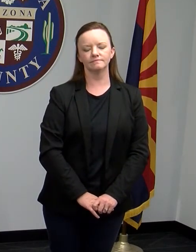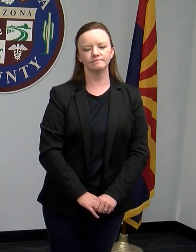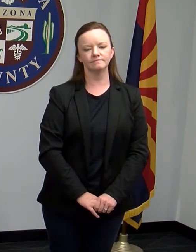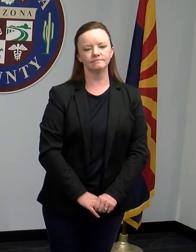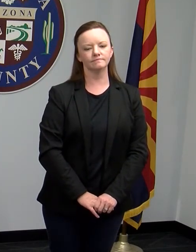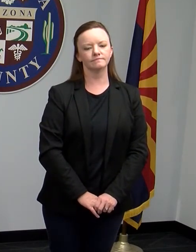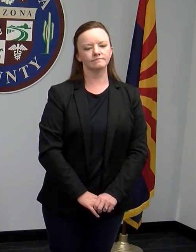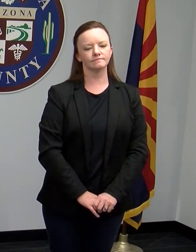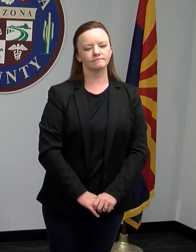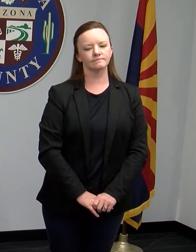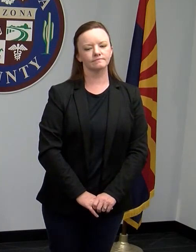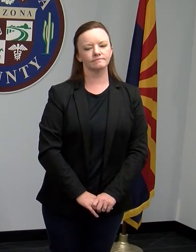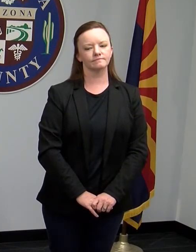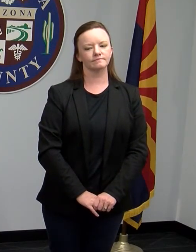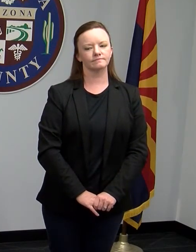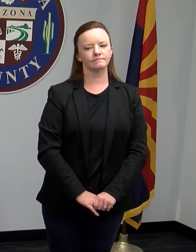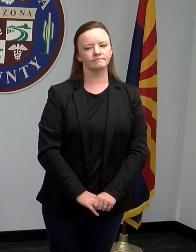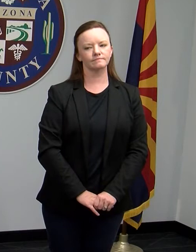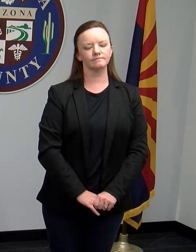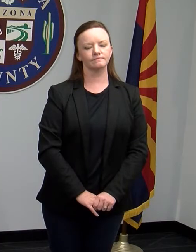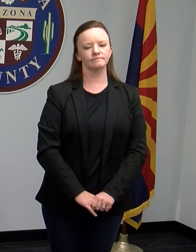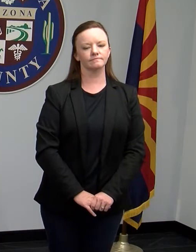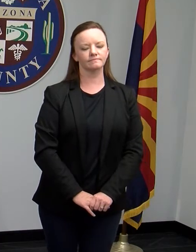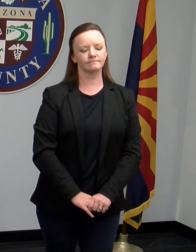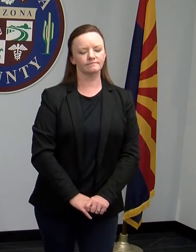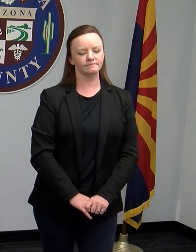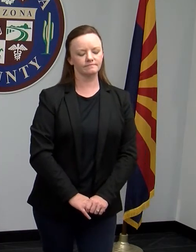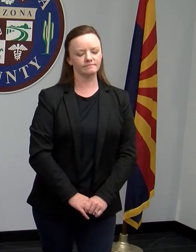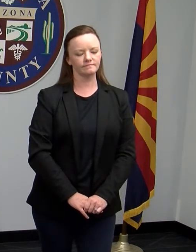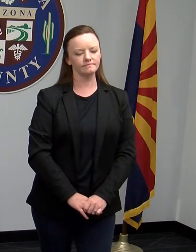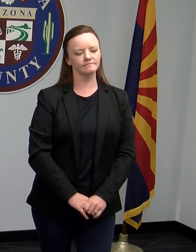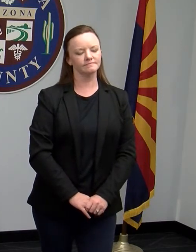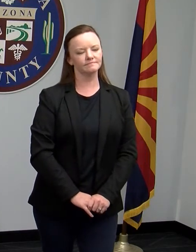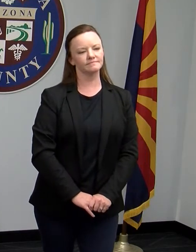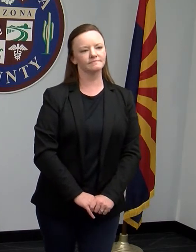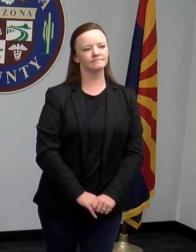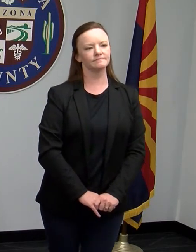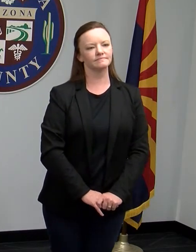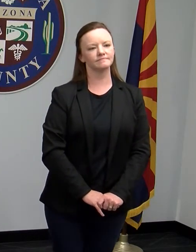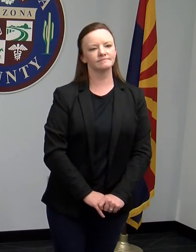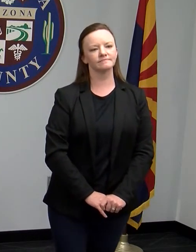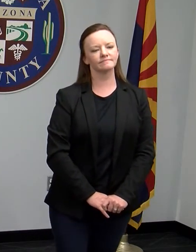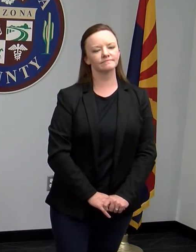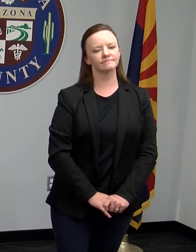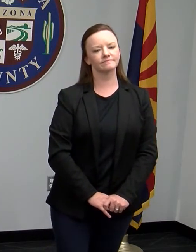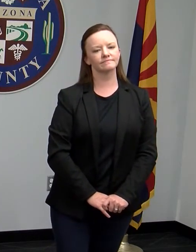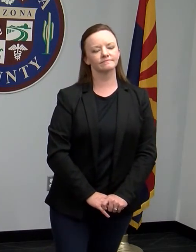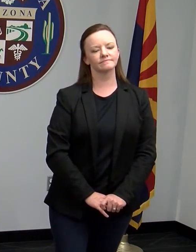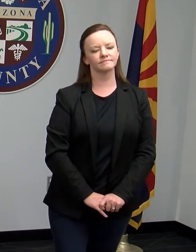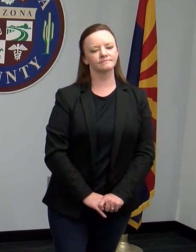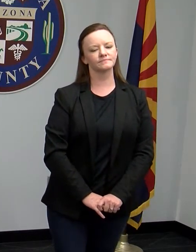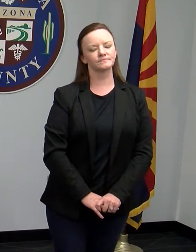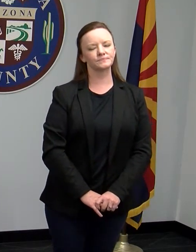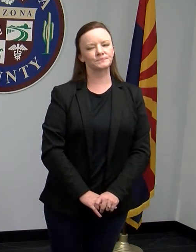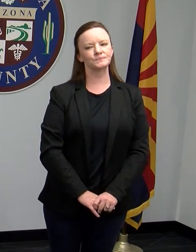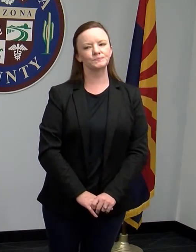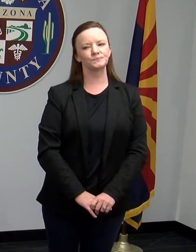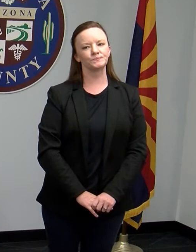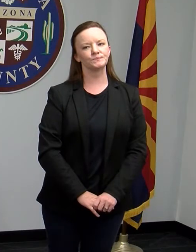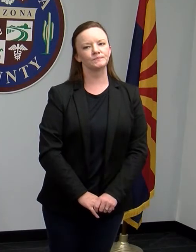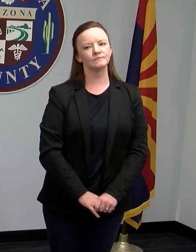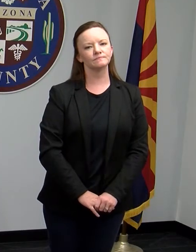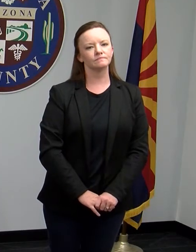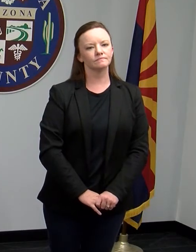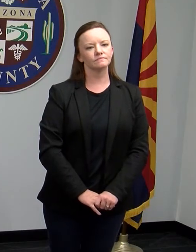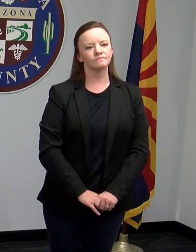important to increase the number of tests and what will reveal us this information? The answer in this case for the Condado of Maricopa is that we're